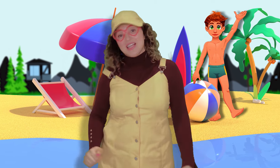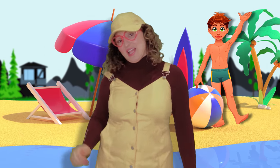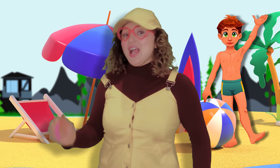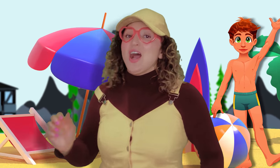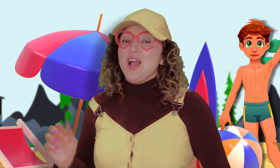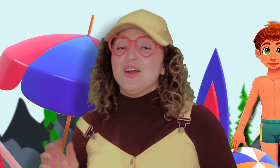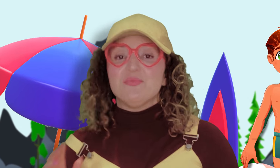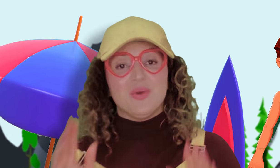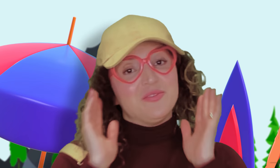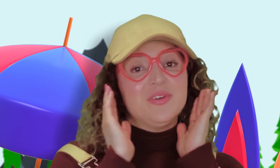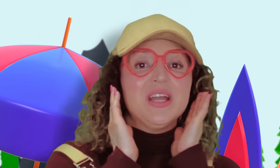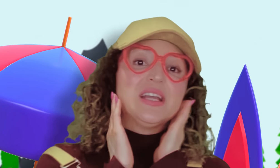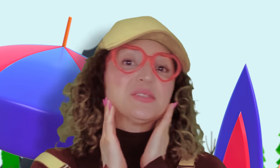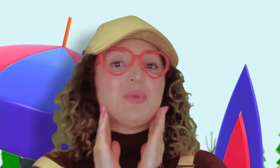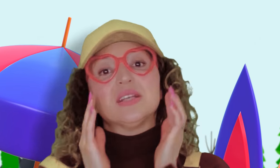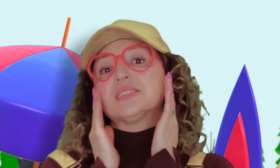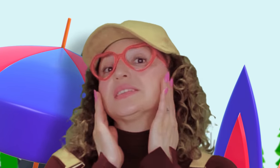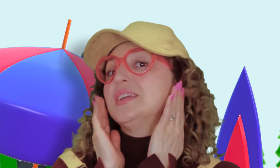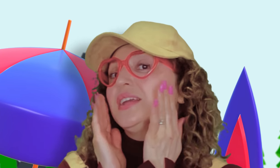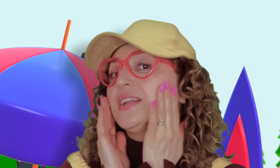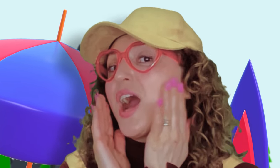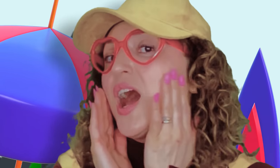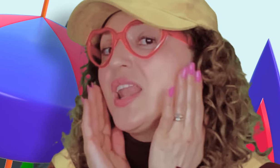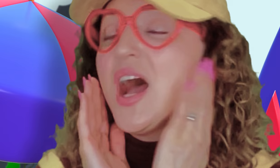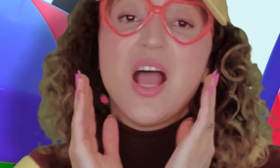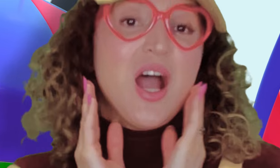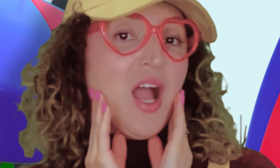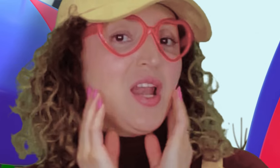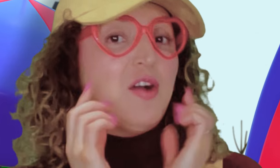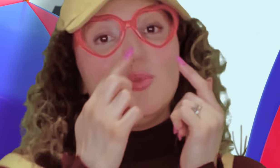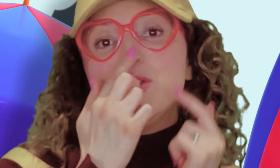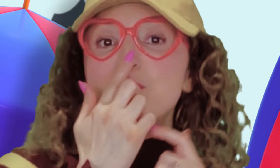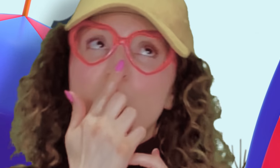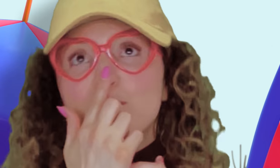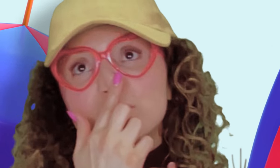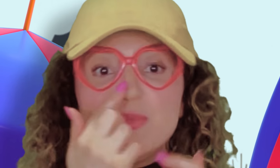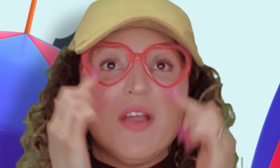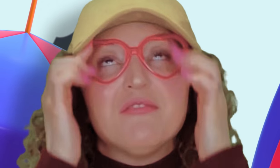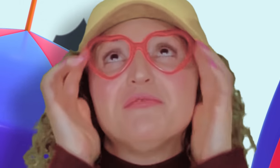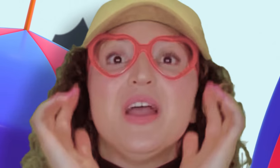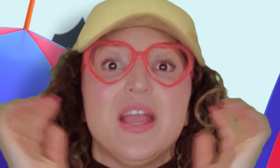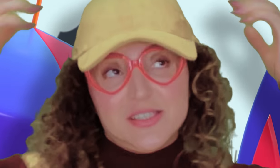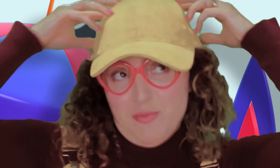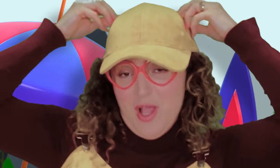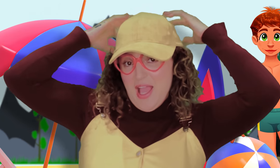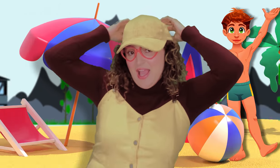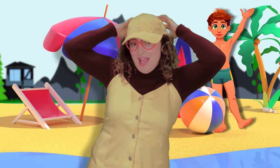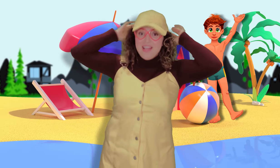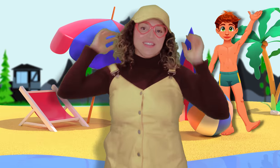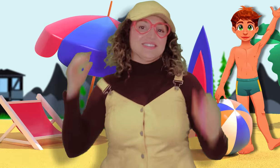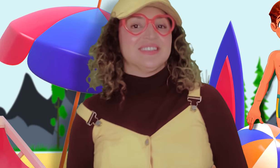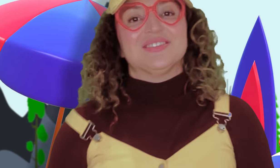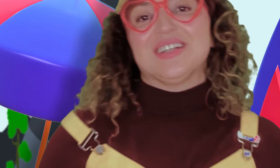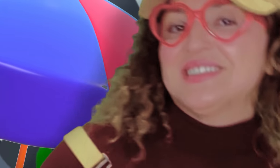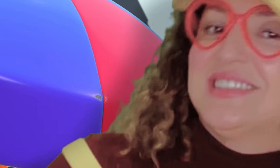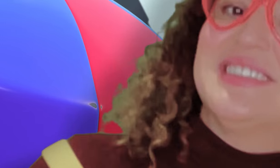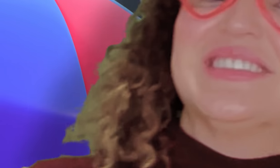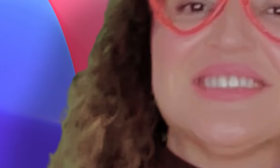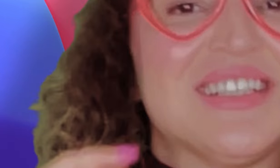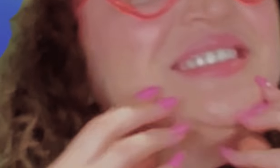I love my face, my skin color, I love my nose, my face, my hair I love my chin, my